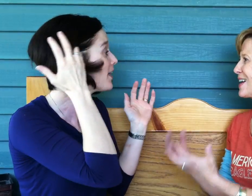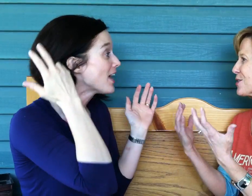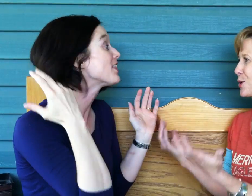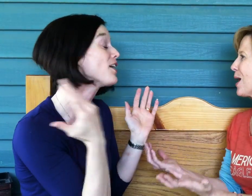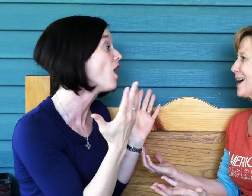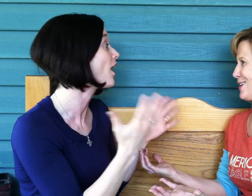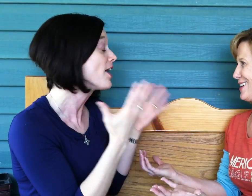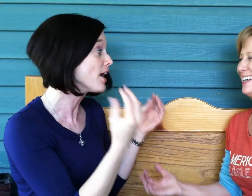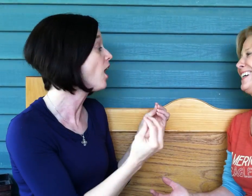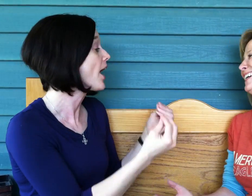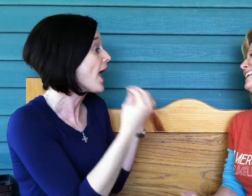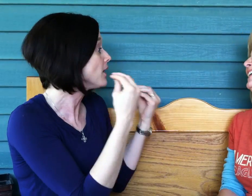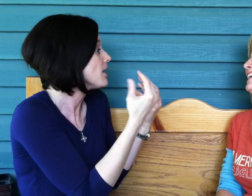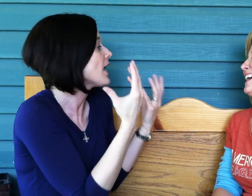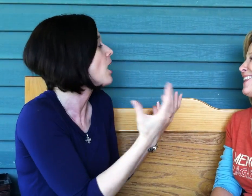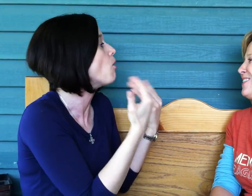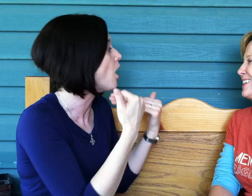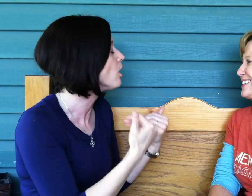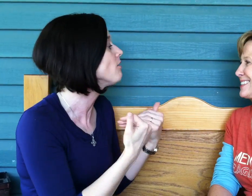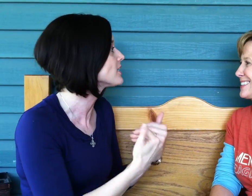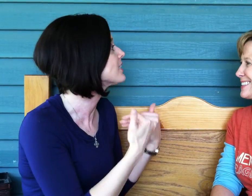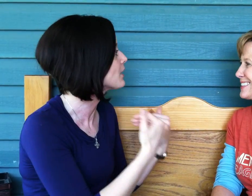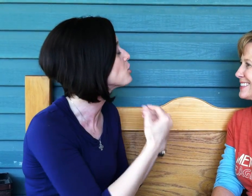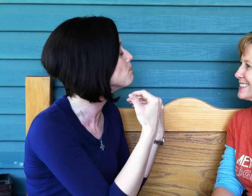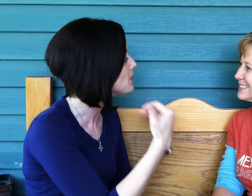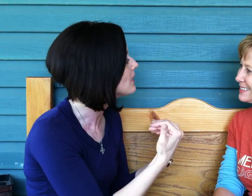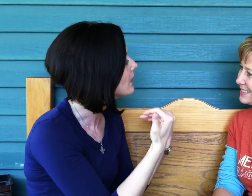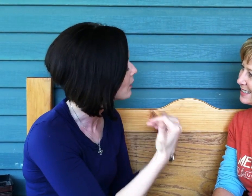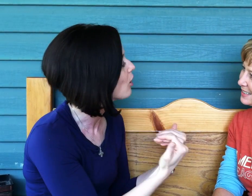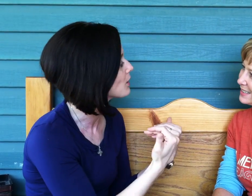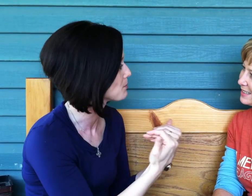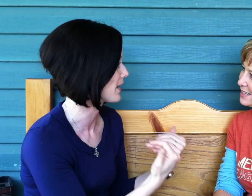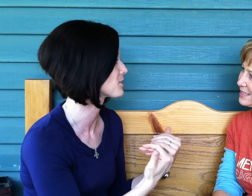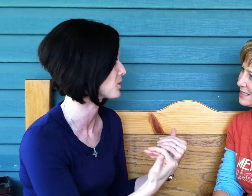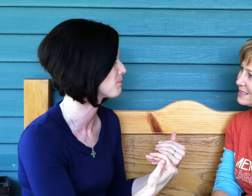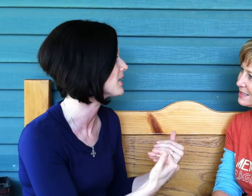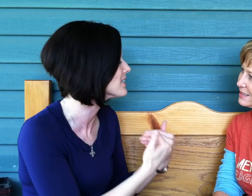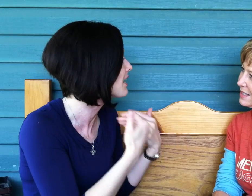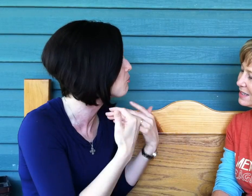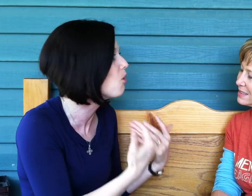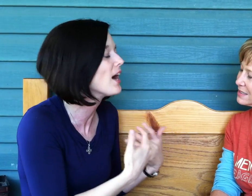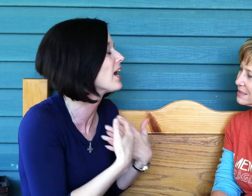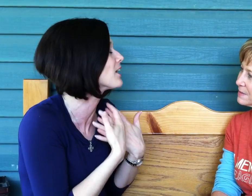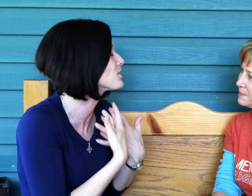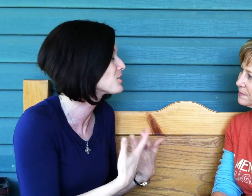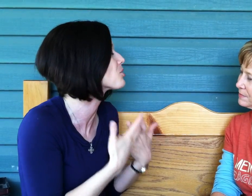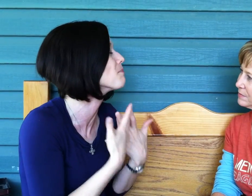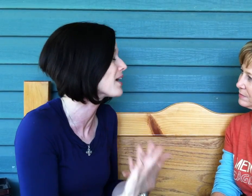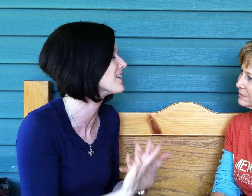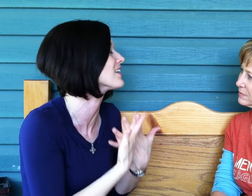They are. They are. I love it. All of us get to be in God's masterpiece. What a tremendous,